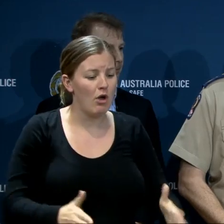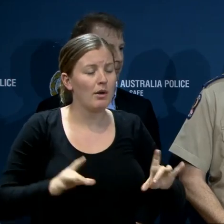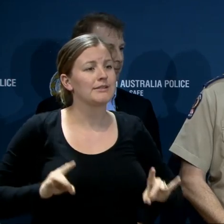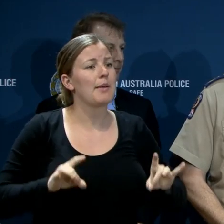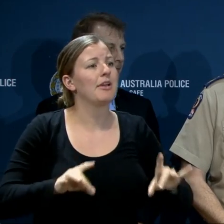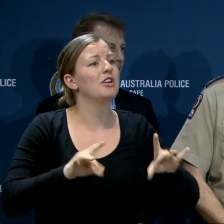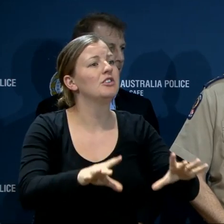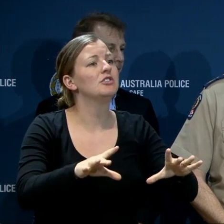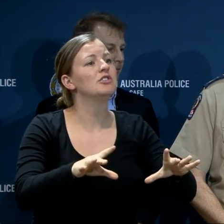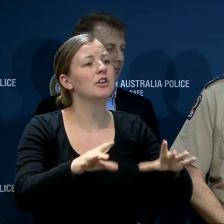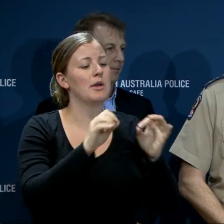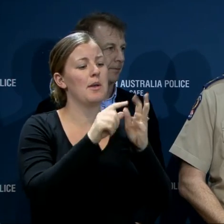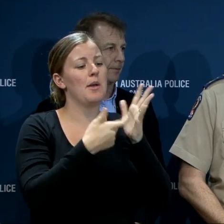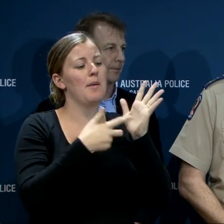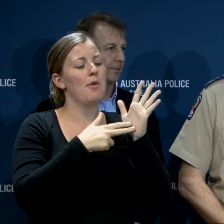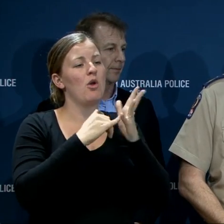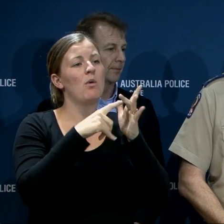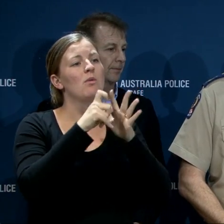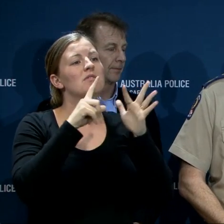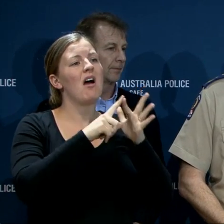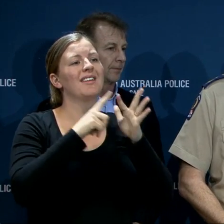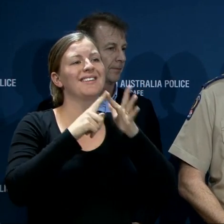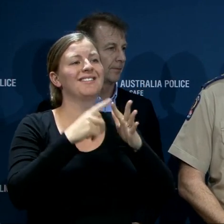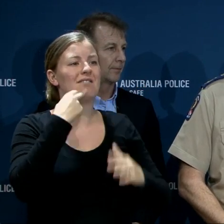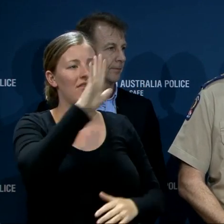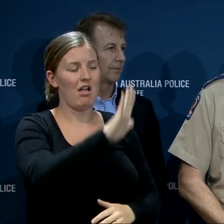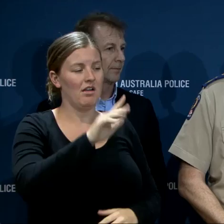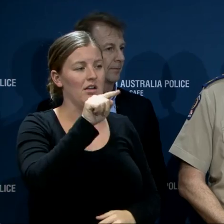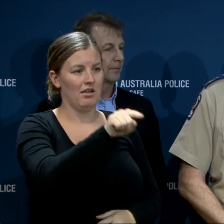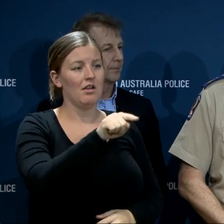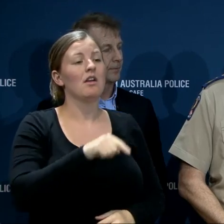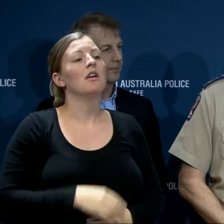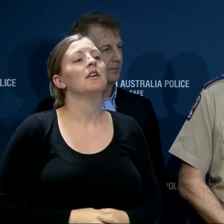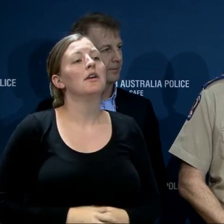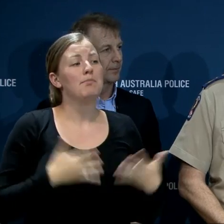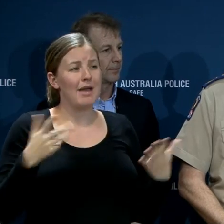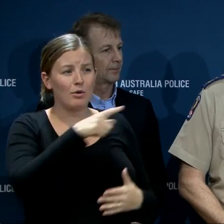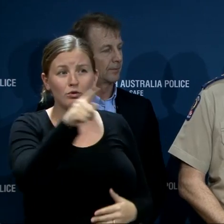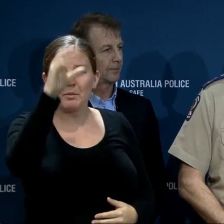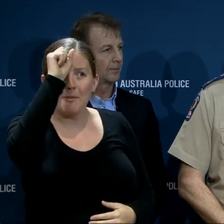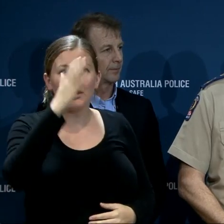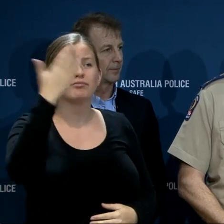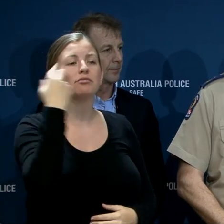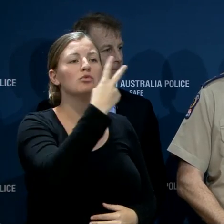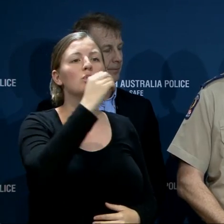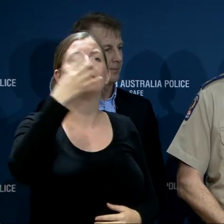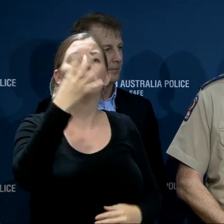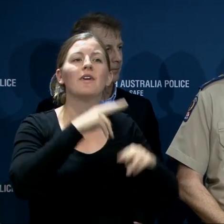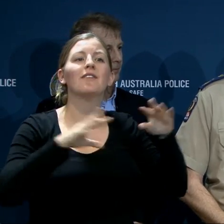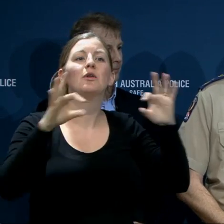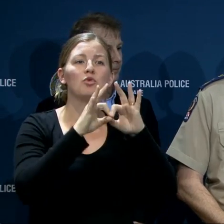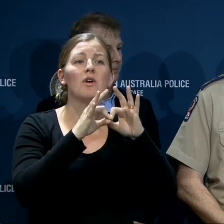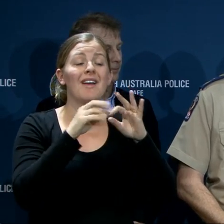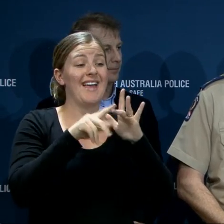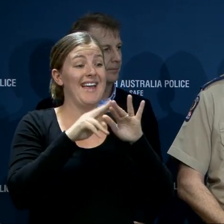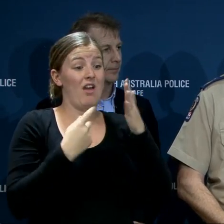in the Burnside and eastern suburbs area. Many residents of Adelaide will recall that event and if damaging